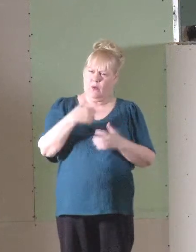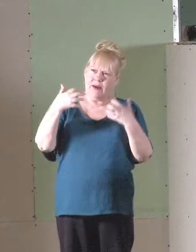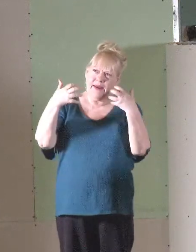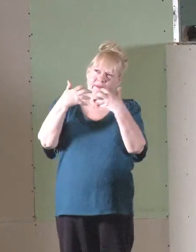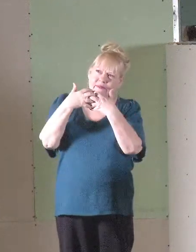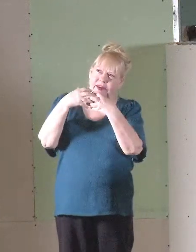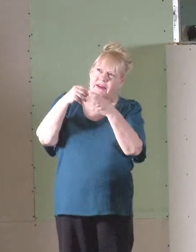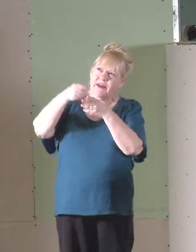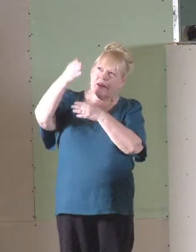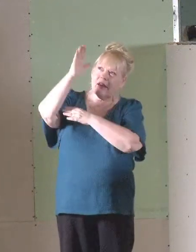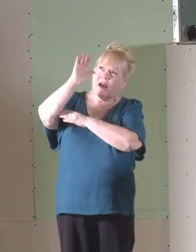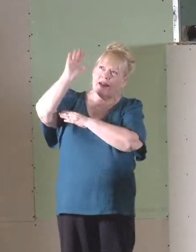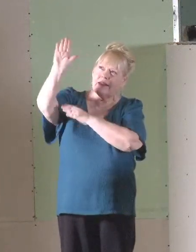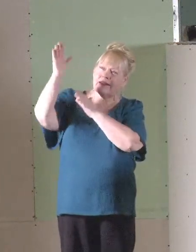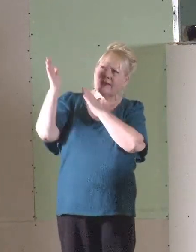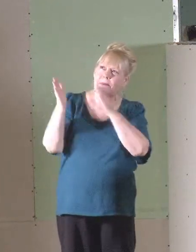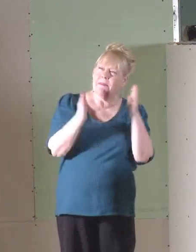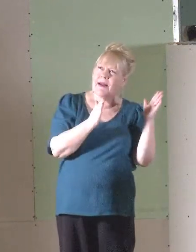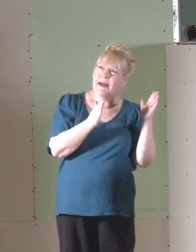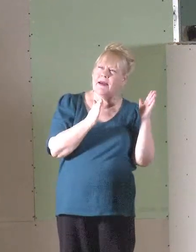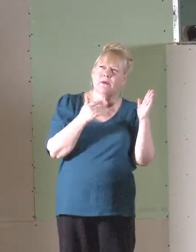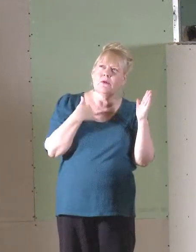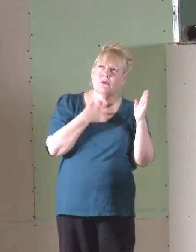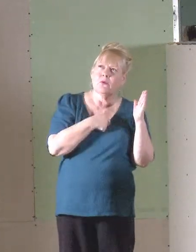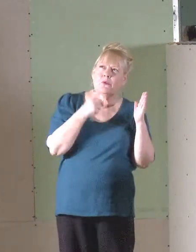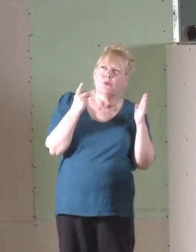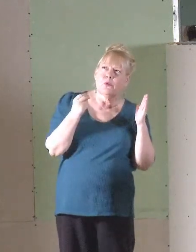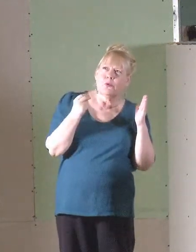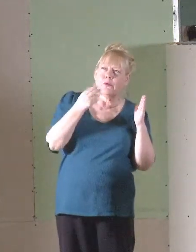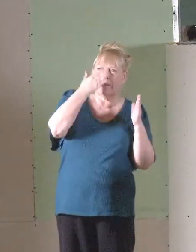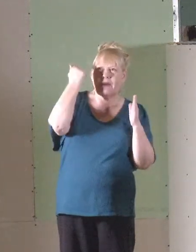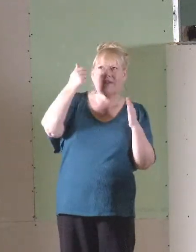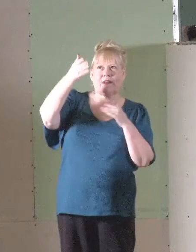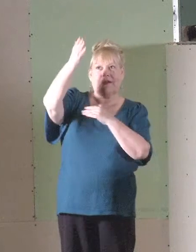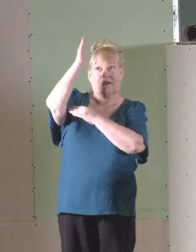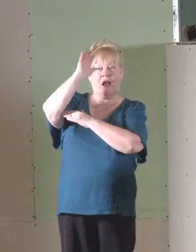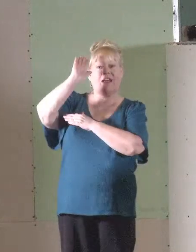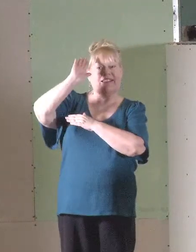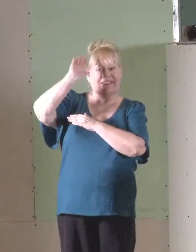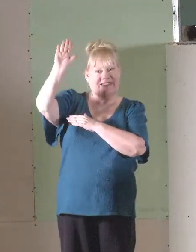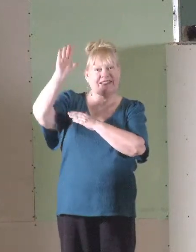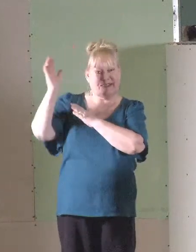inside God's plan. Because it's God's plan.